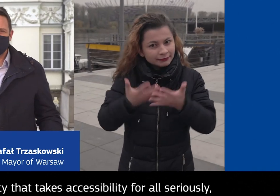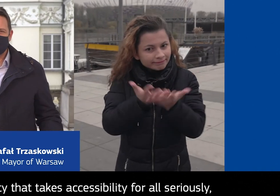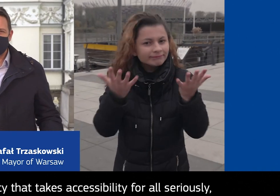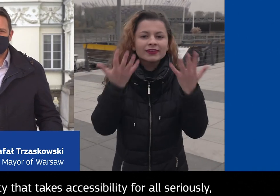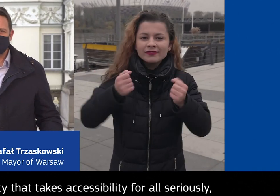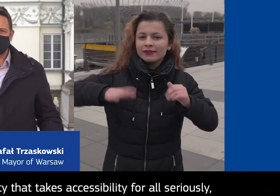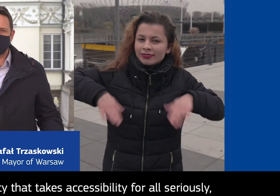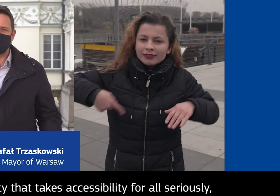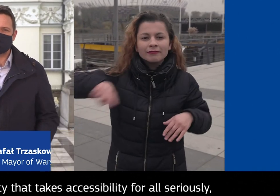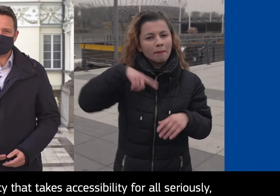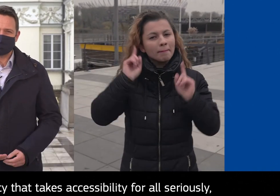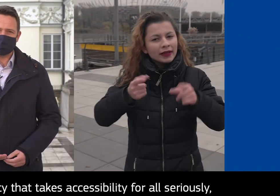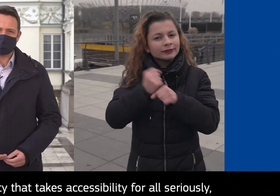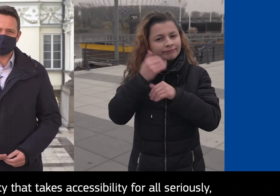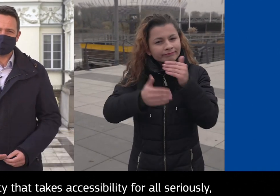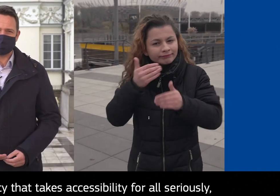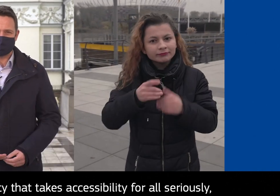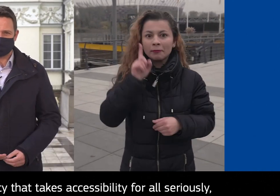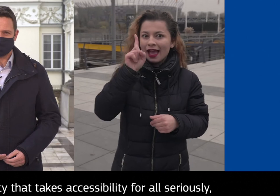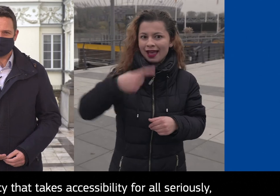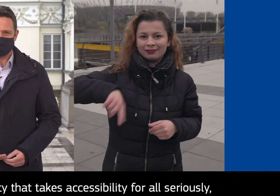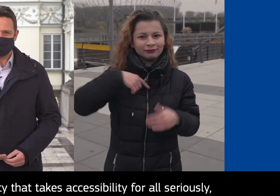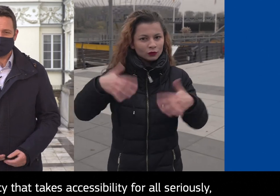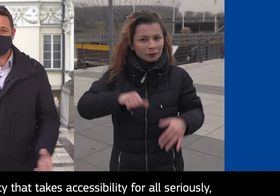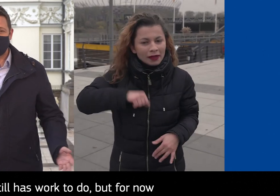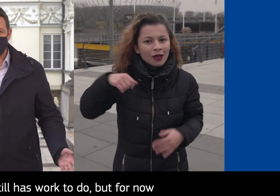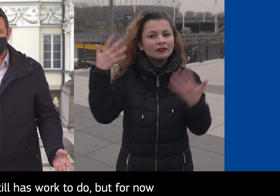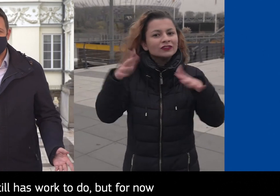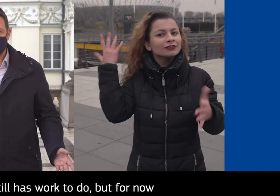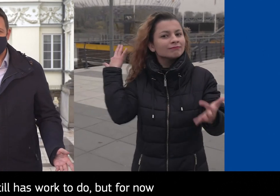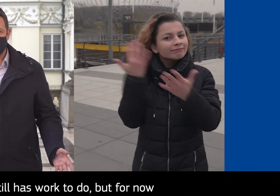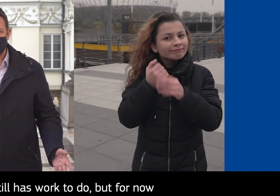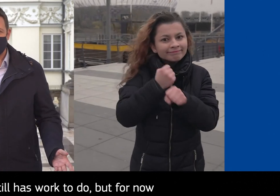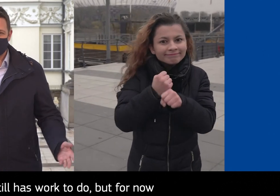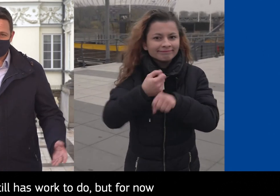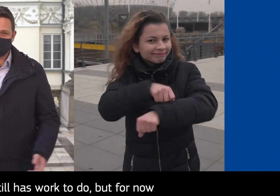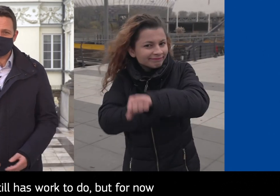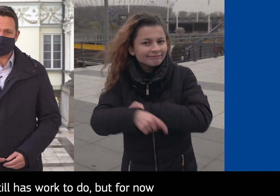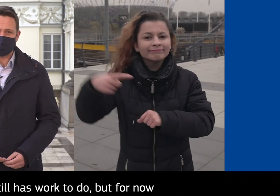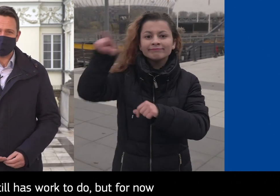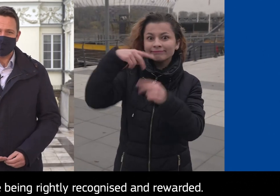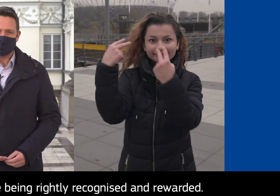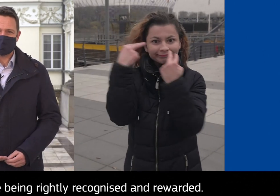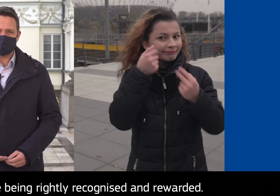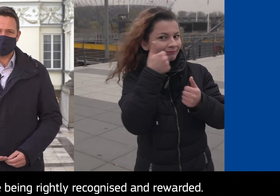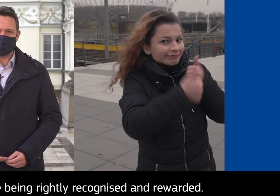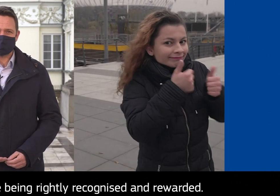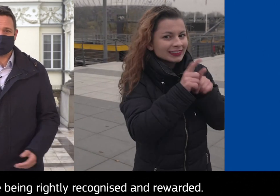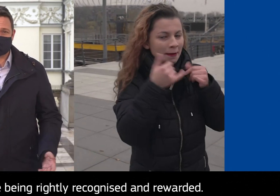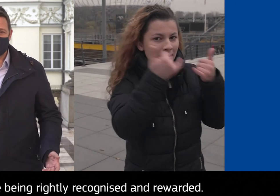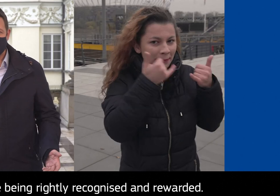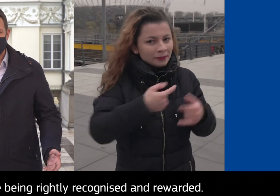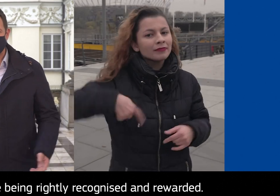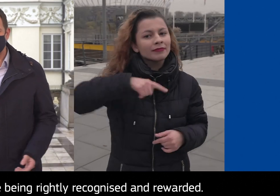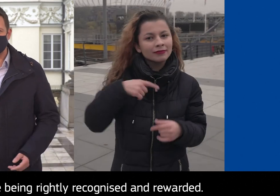Warsaw is a city that takes accessibility for all seriously. It still has work to do, but for now its efforts have been rightly